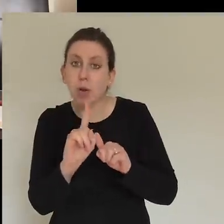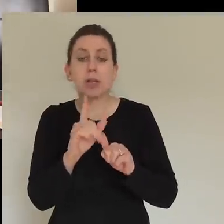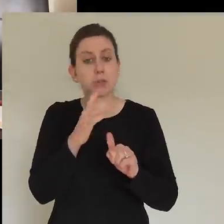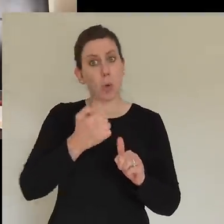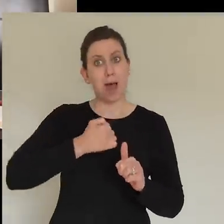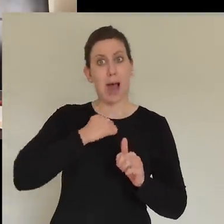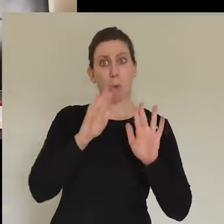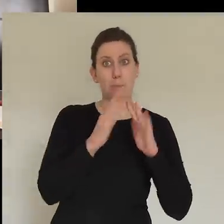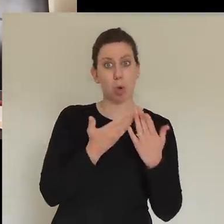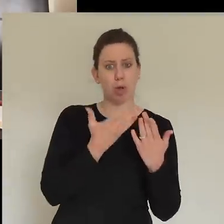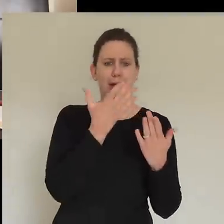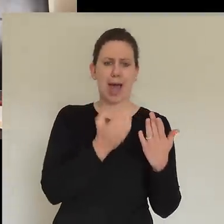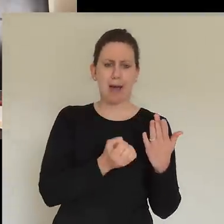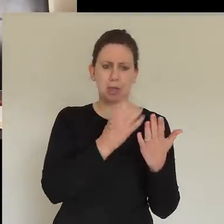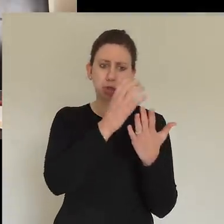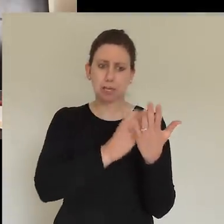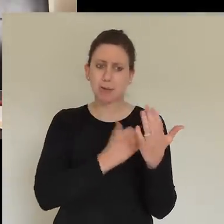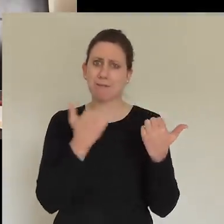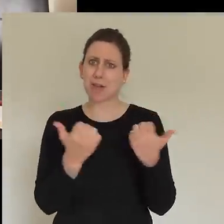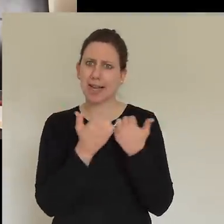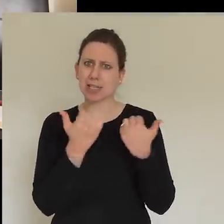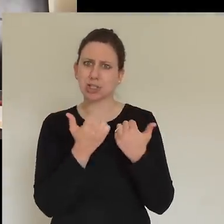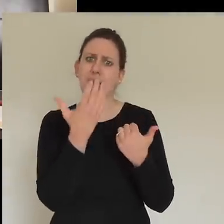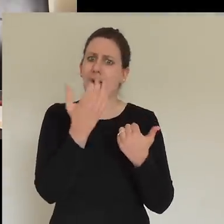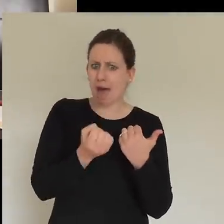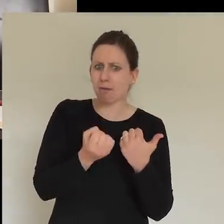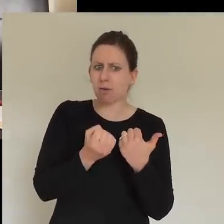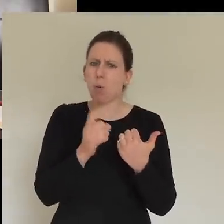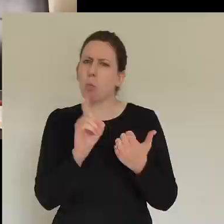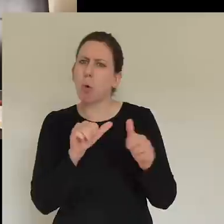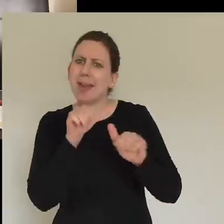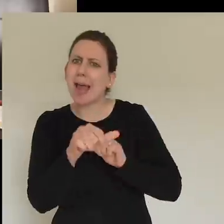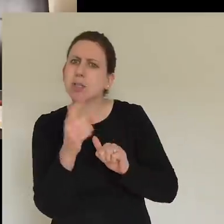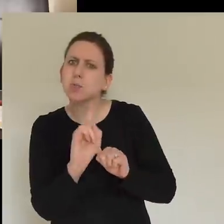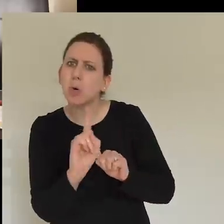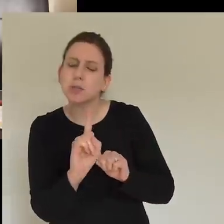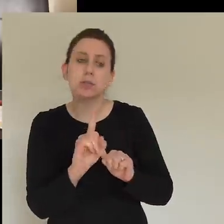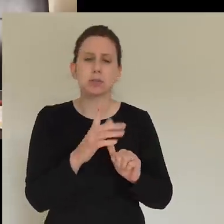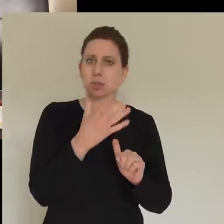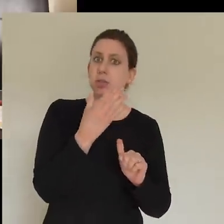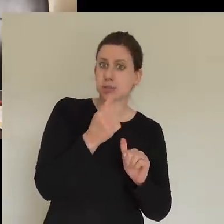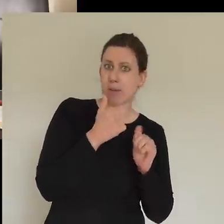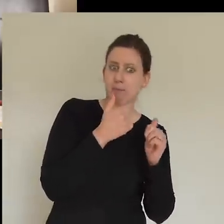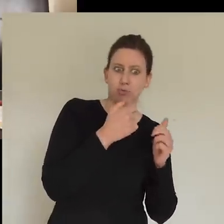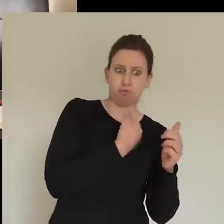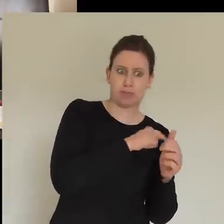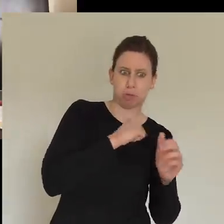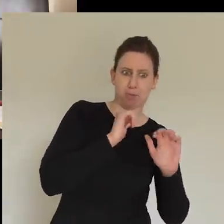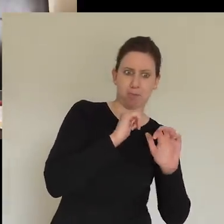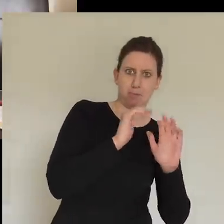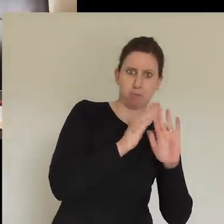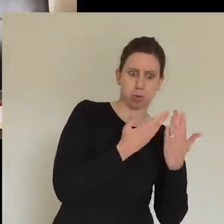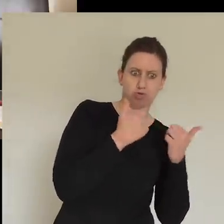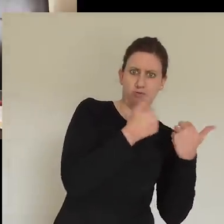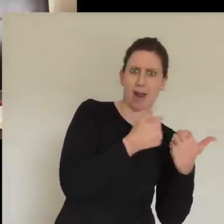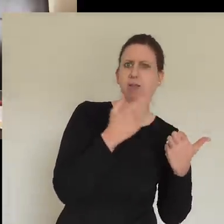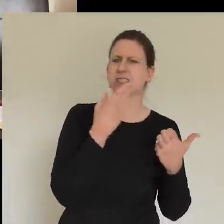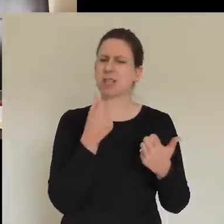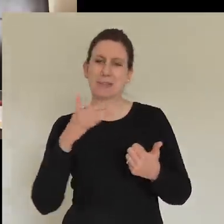because you can read great Christian books and you can read average Christian books too. And you get to the end and you're like, yeah, but what does that mean in my life? So we've tried to ground that and we